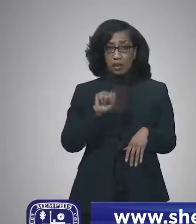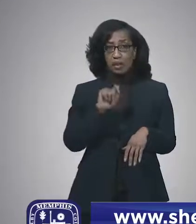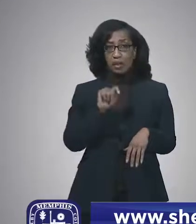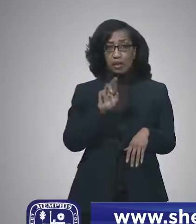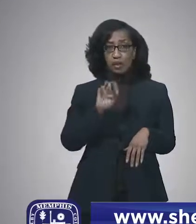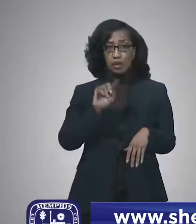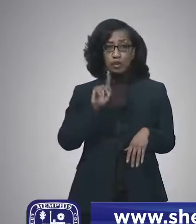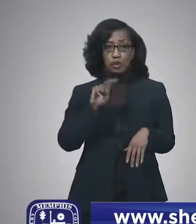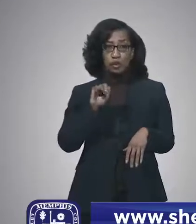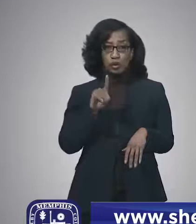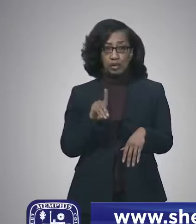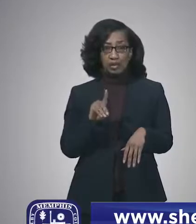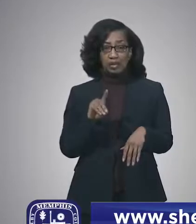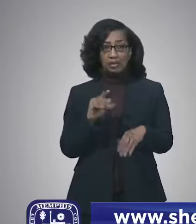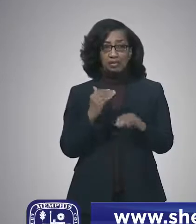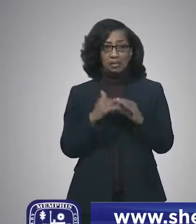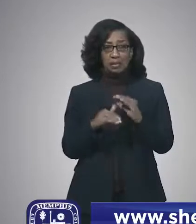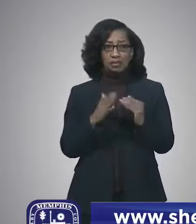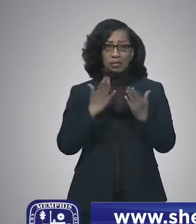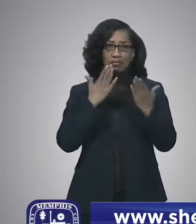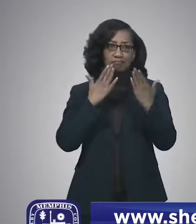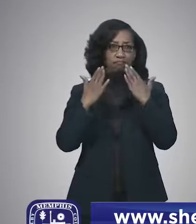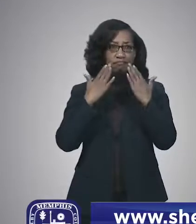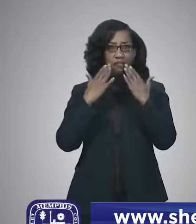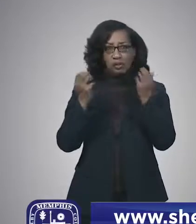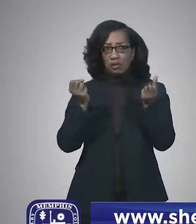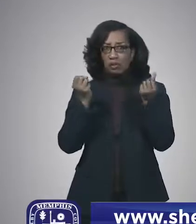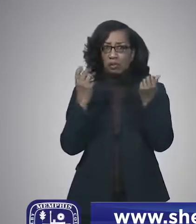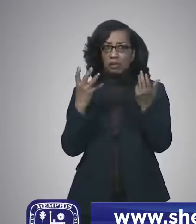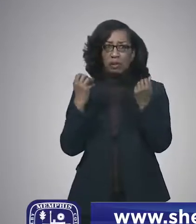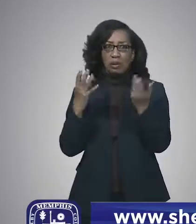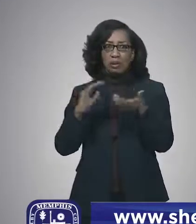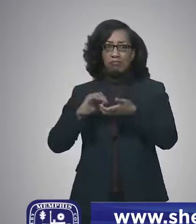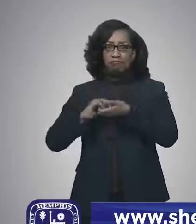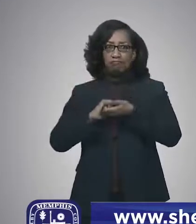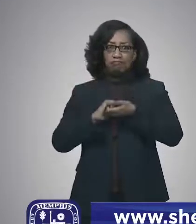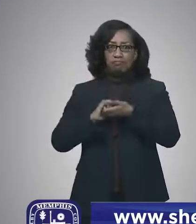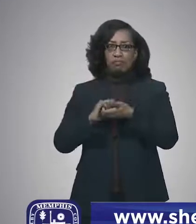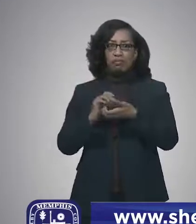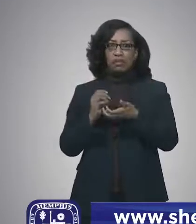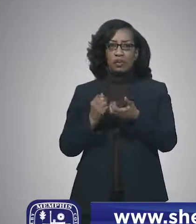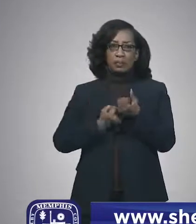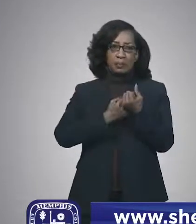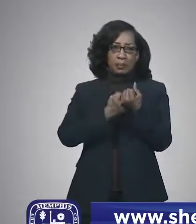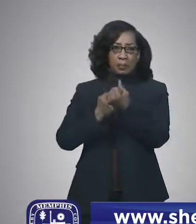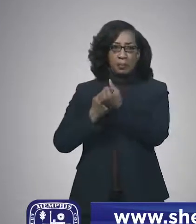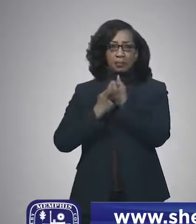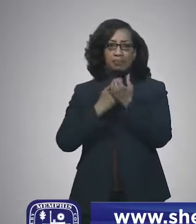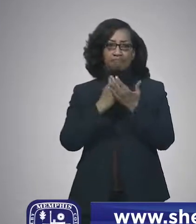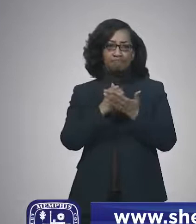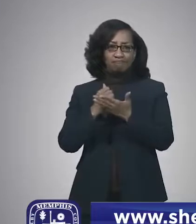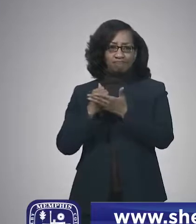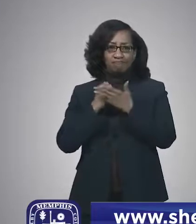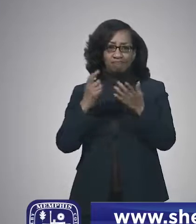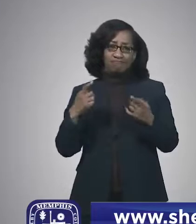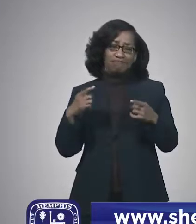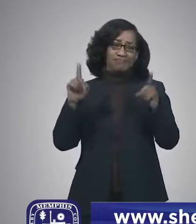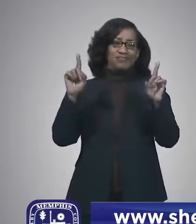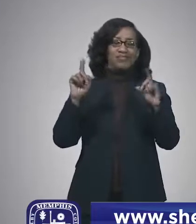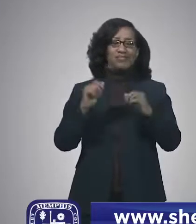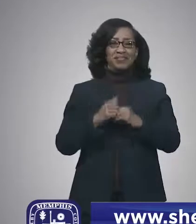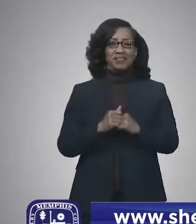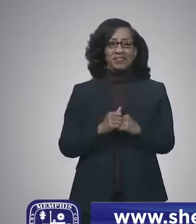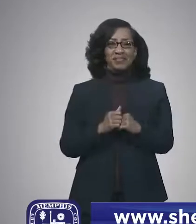that thanked so many partners who were instrumental in making that a successful effort to this point. And I want to emphasize